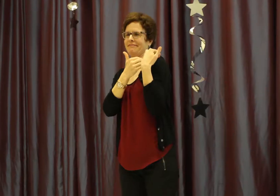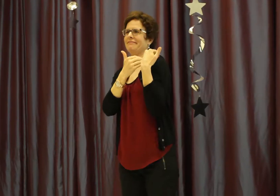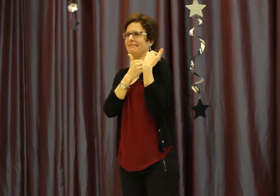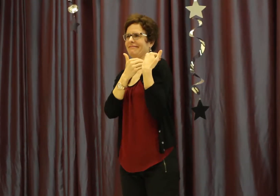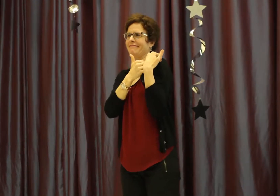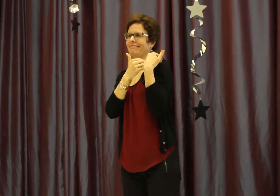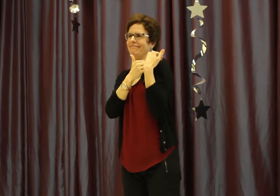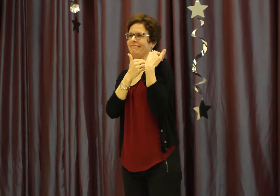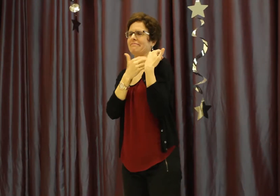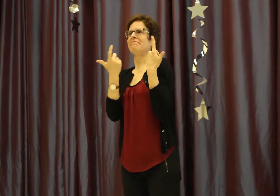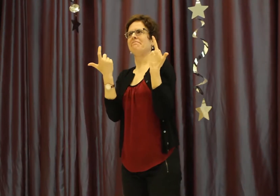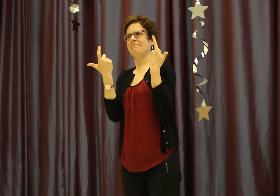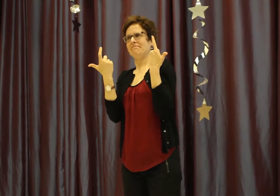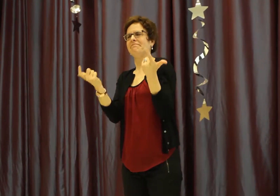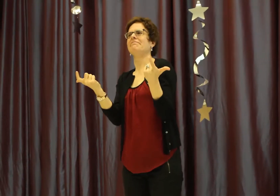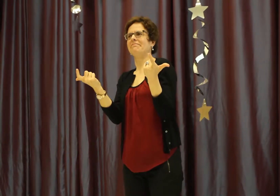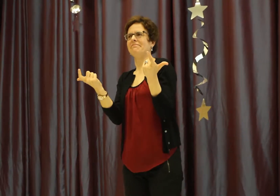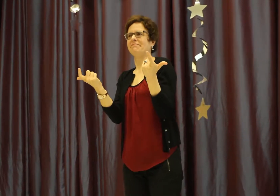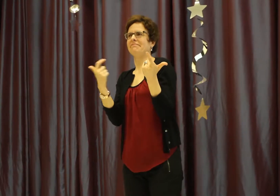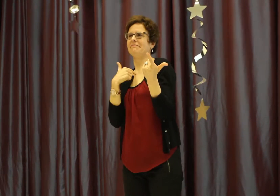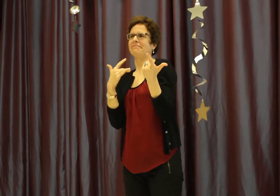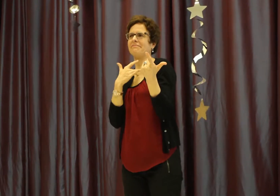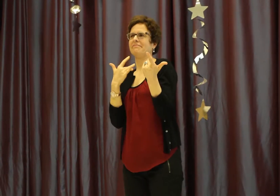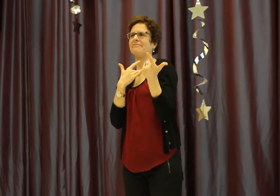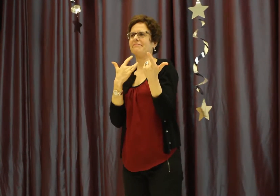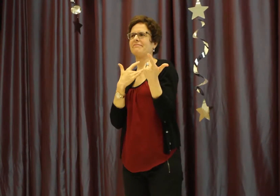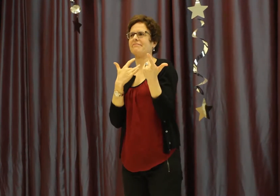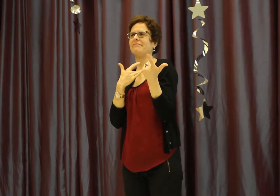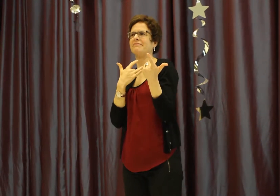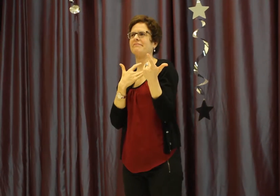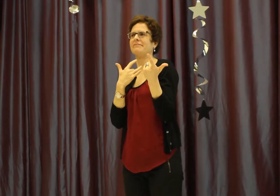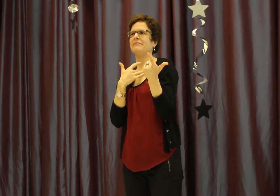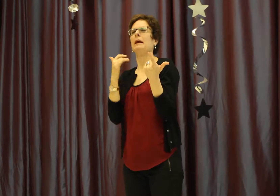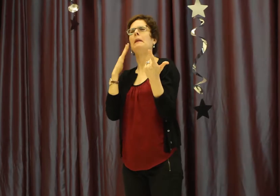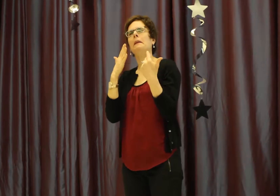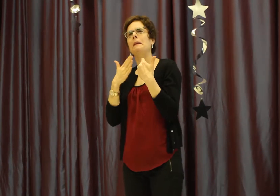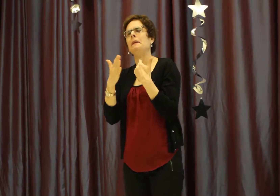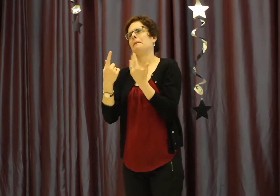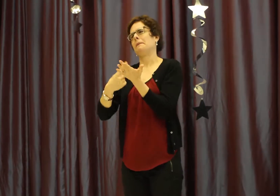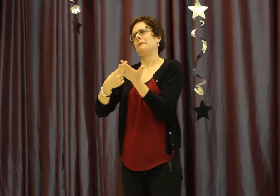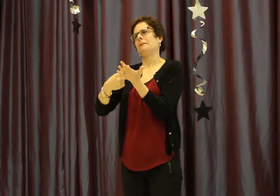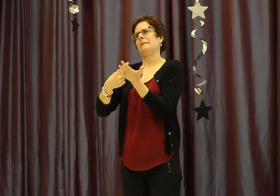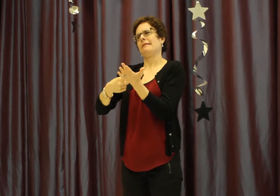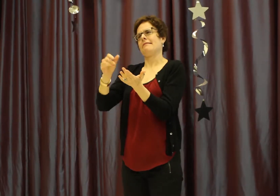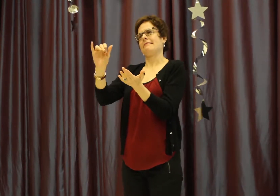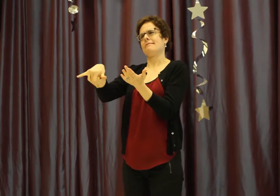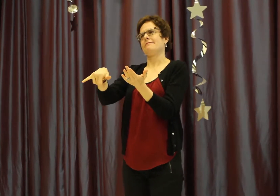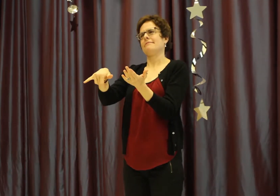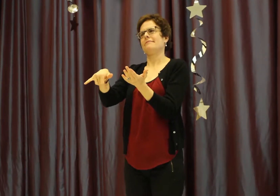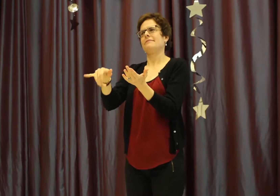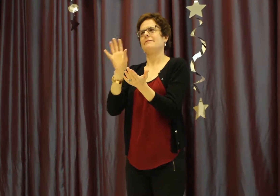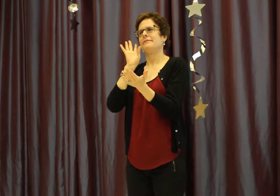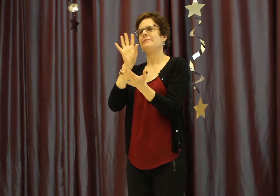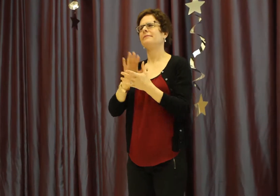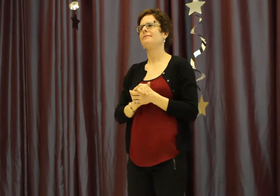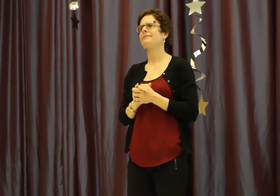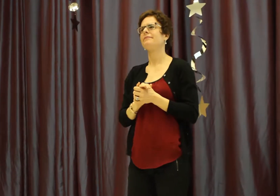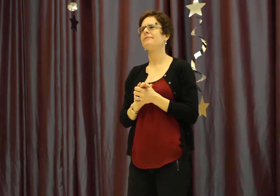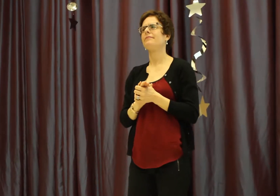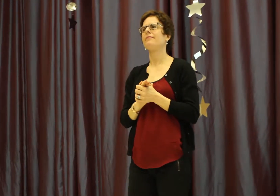I absolutely want to emphasize that the deaf community has a large responsibility to deaf children as well, which I will touch upon further in